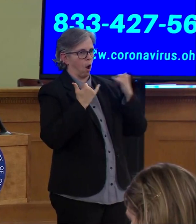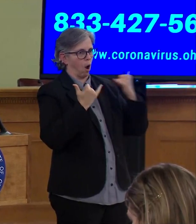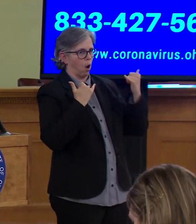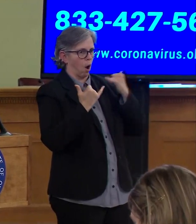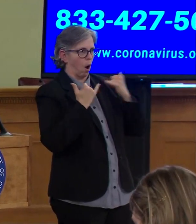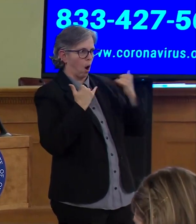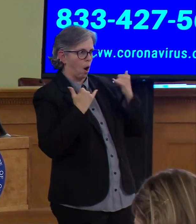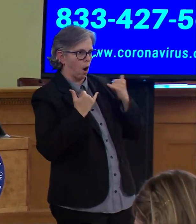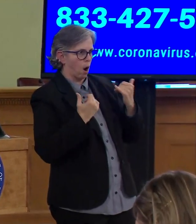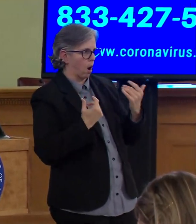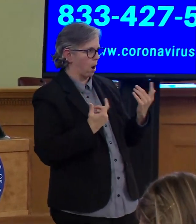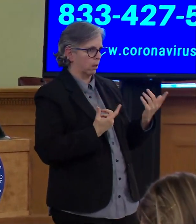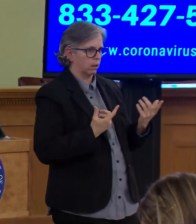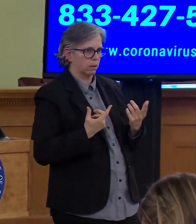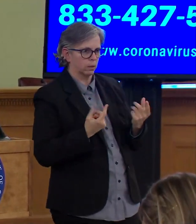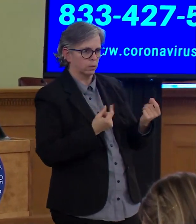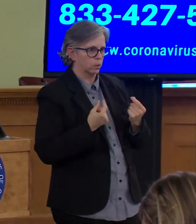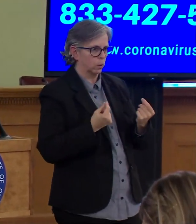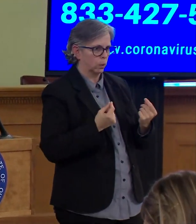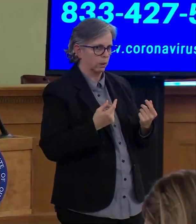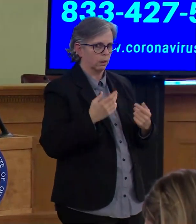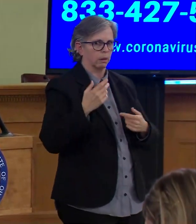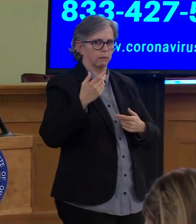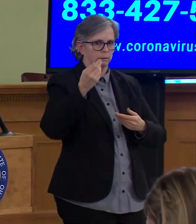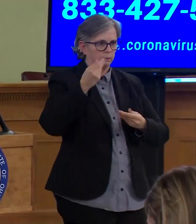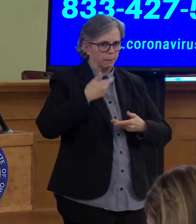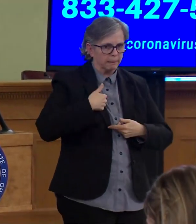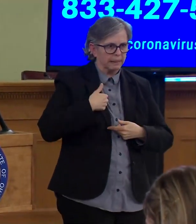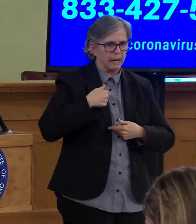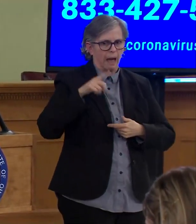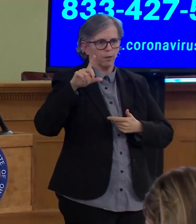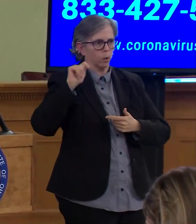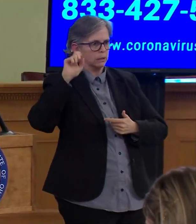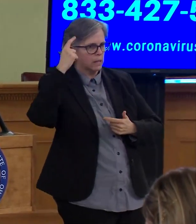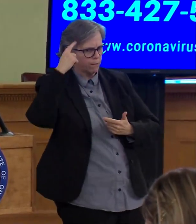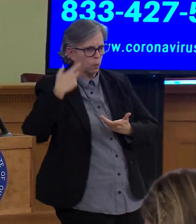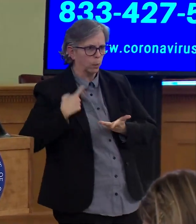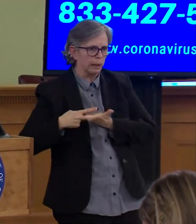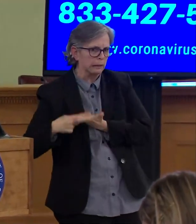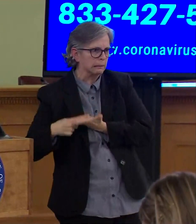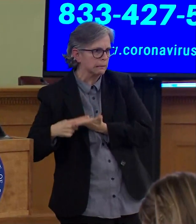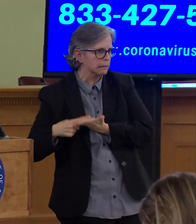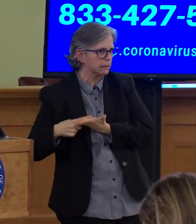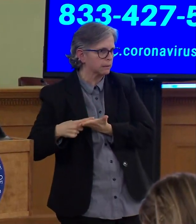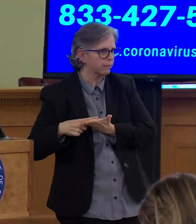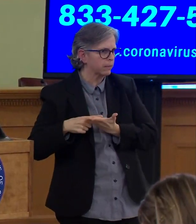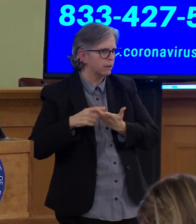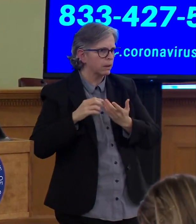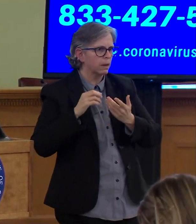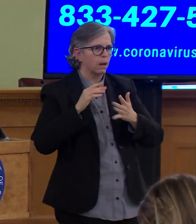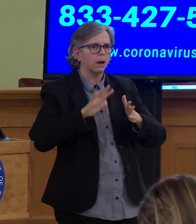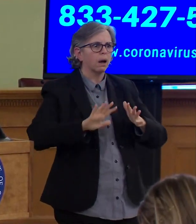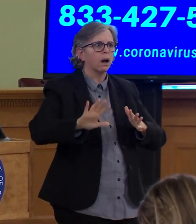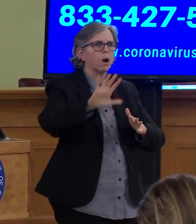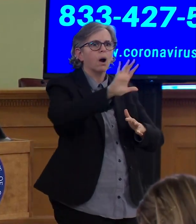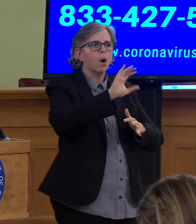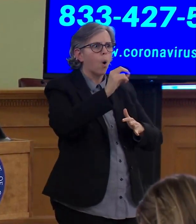Lieutenant Governor and I have talked to people from throughout Ohio who, frankly, are very